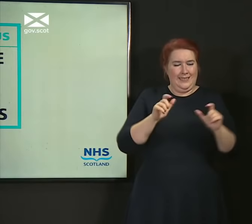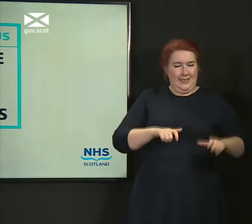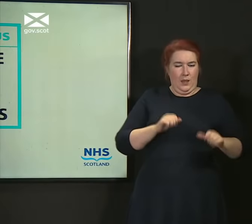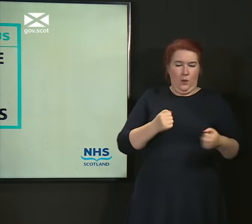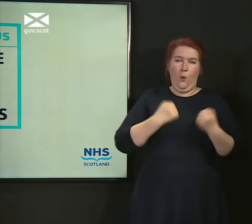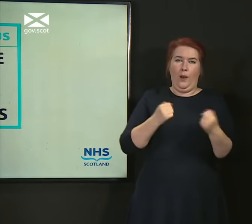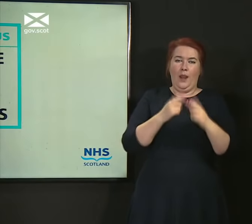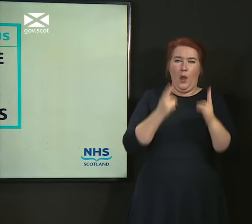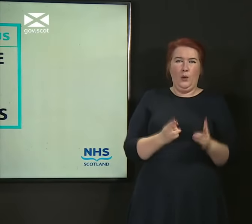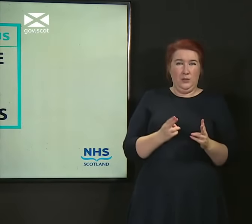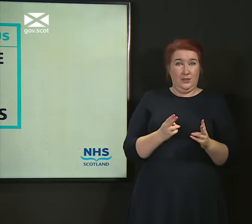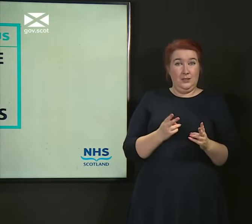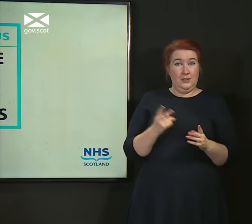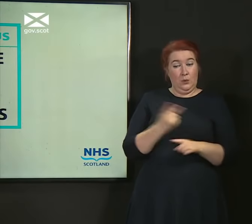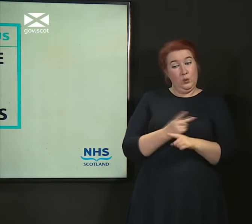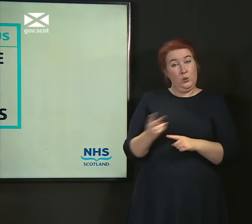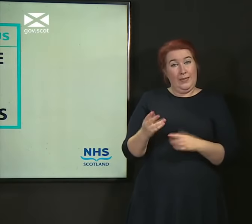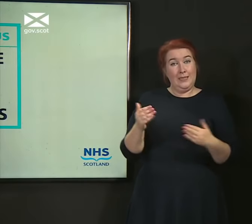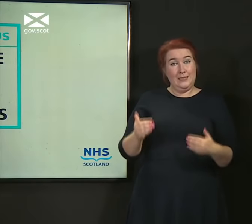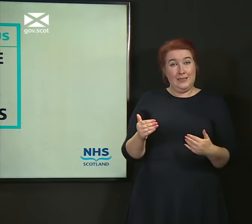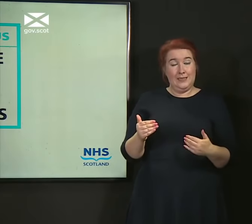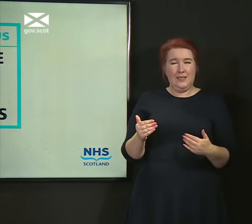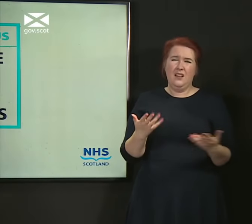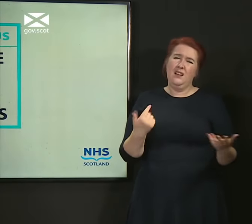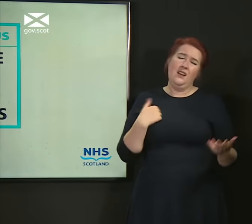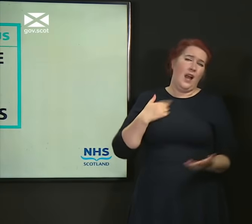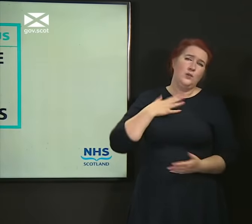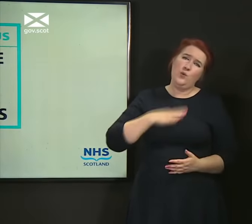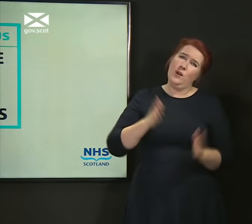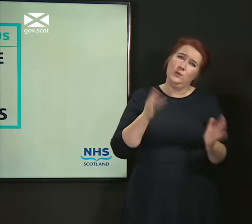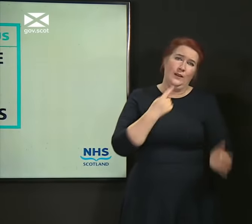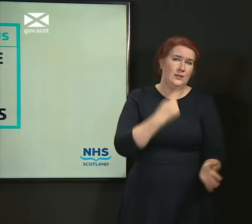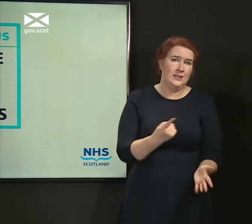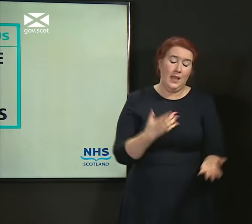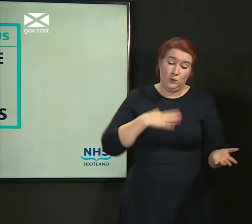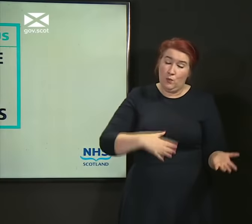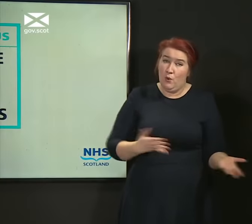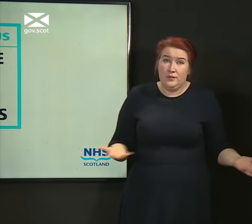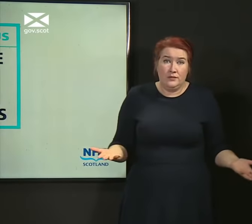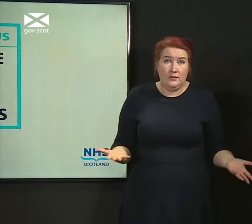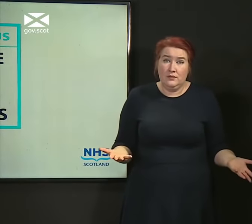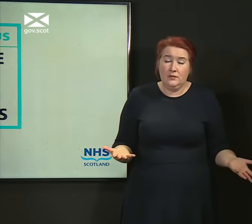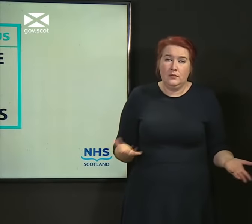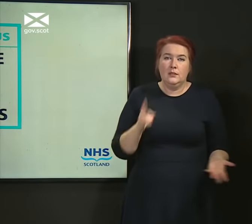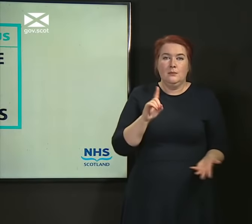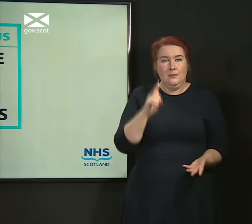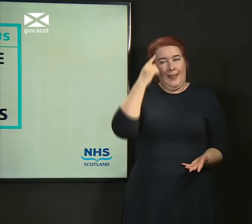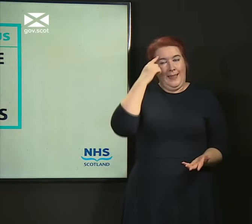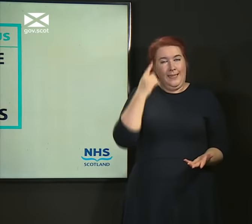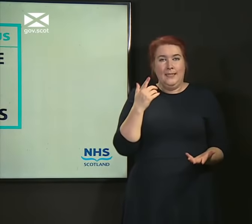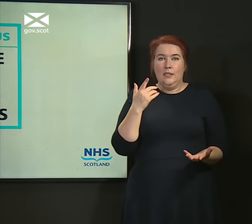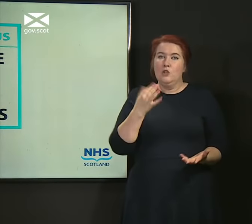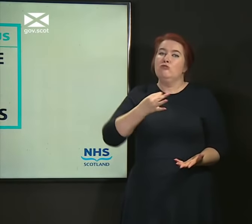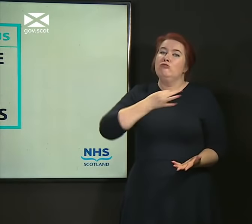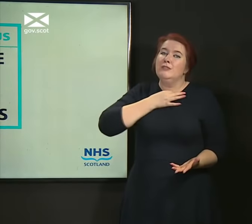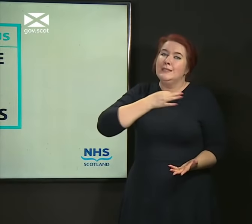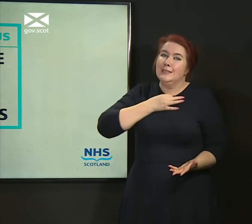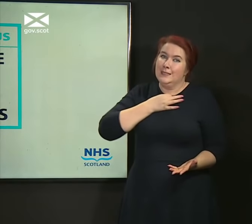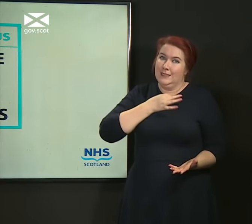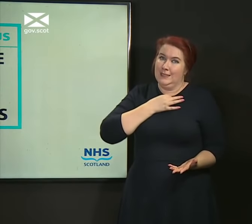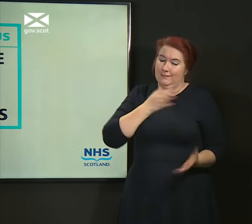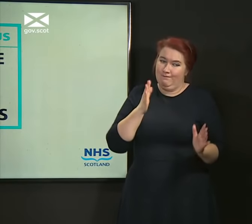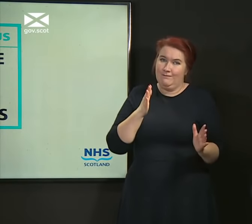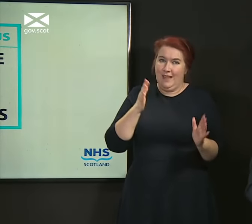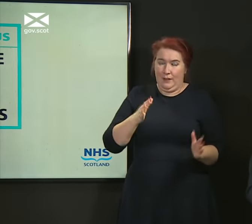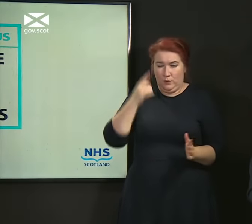household. None of that is welcome. I don't want to have to say that. But I think it's the risk-based approach